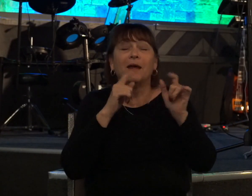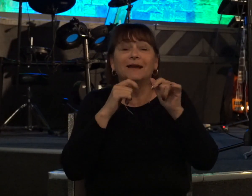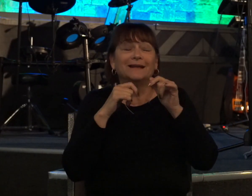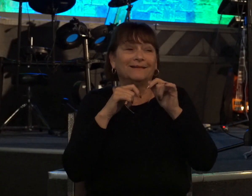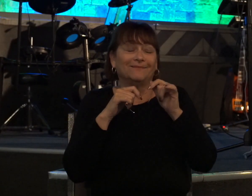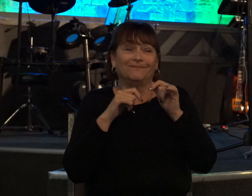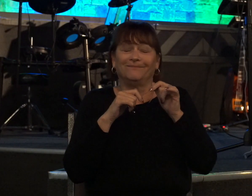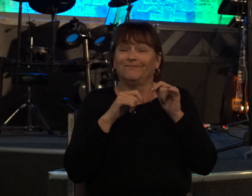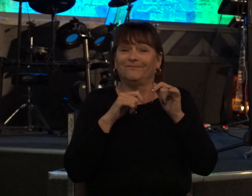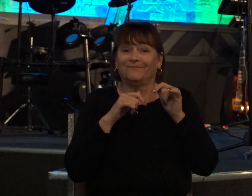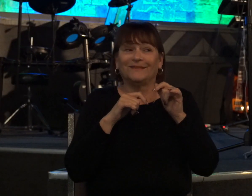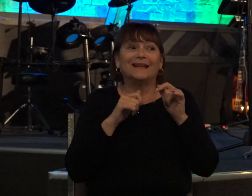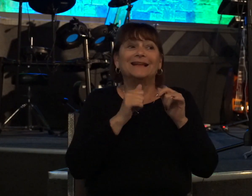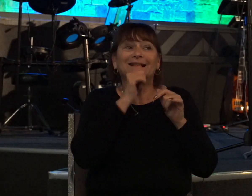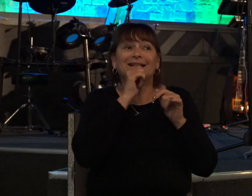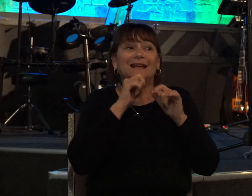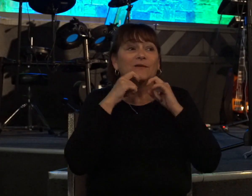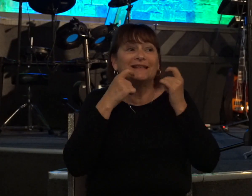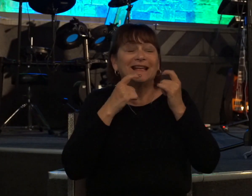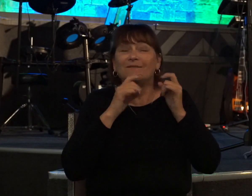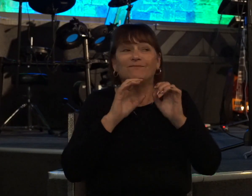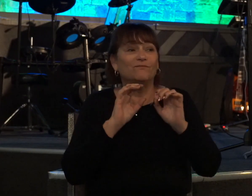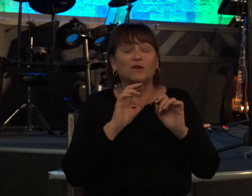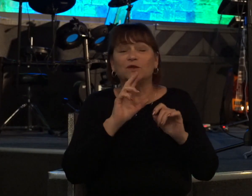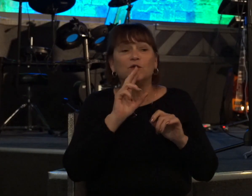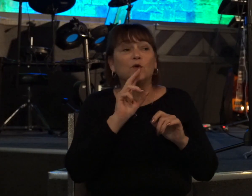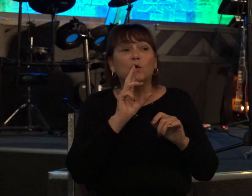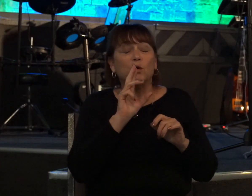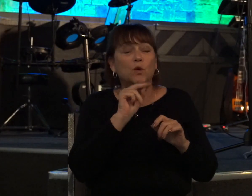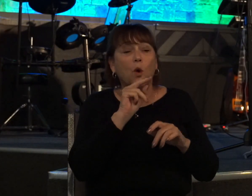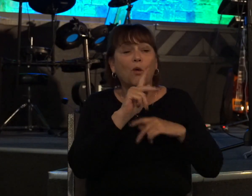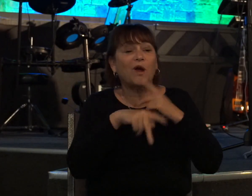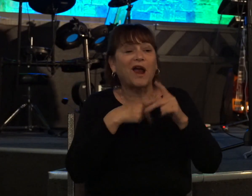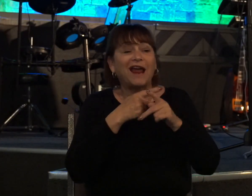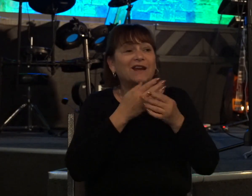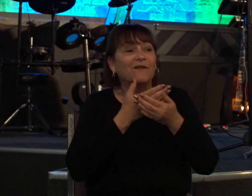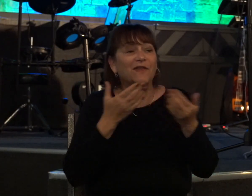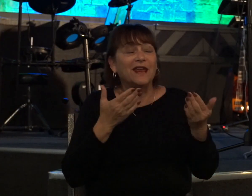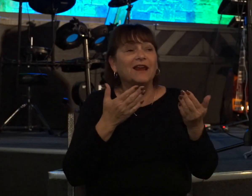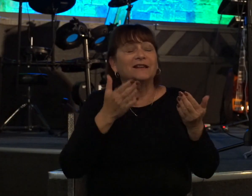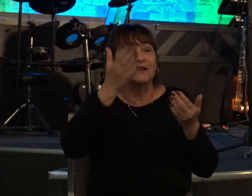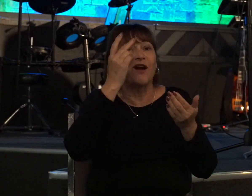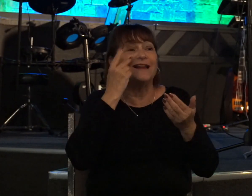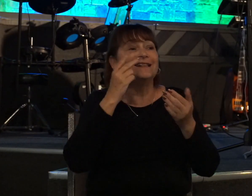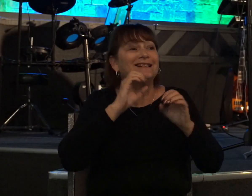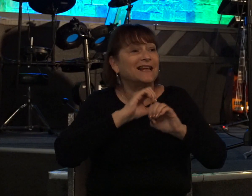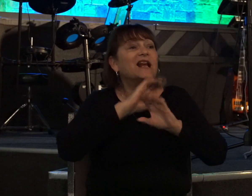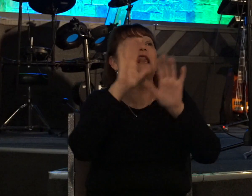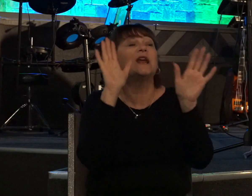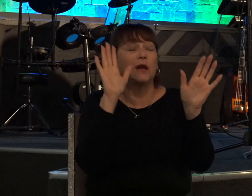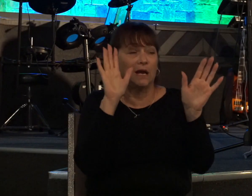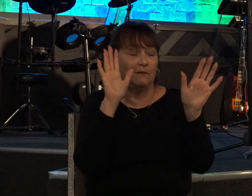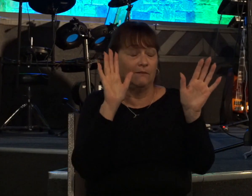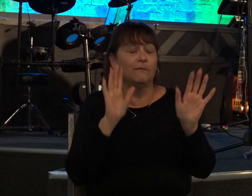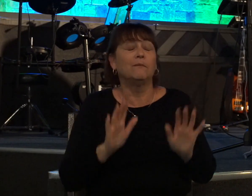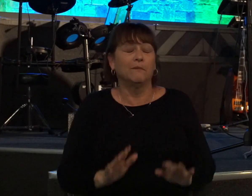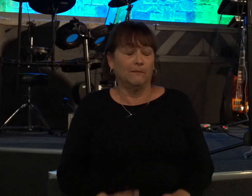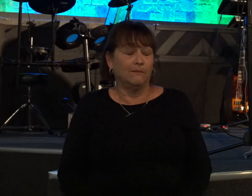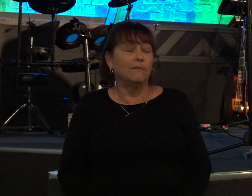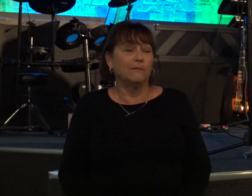such thing as a secret sin because god sees clearly everything that we do the bible says that and